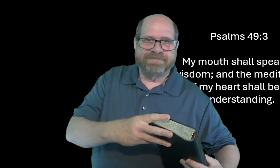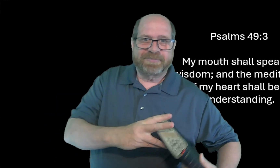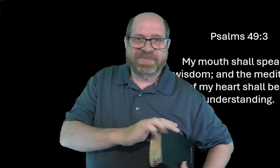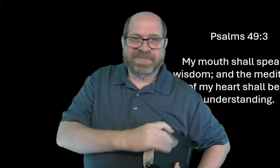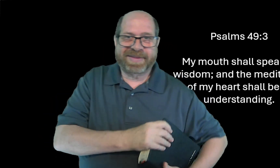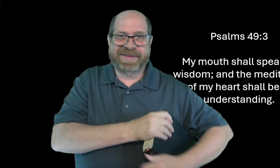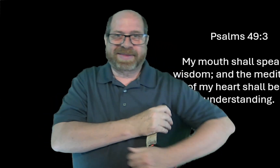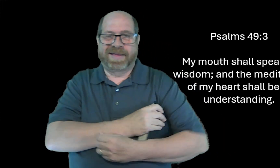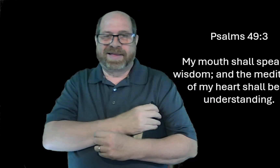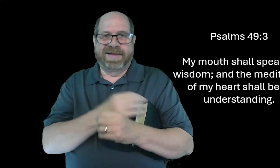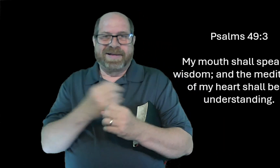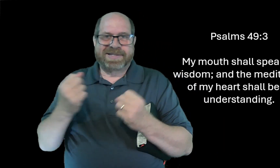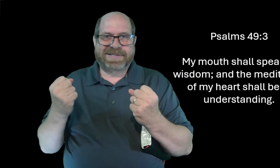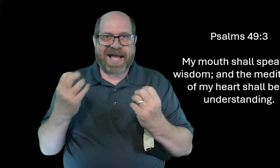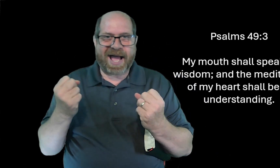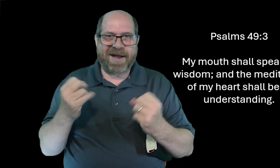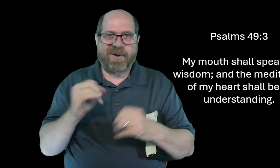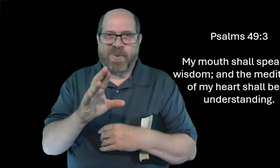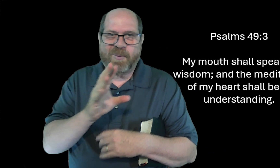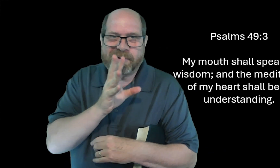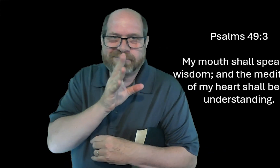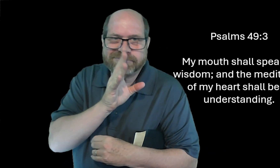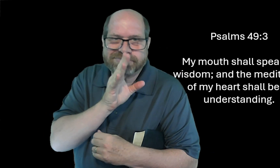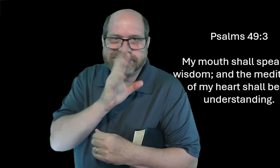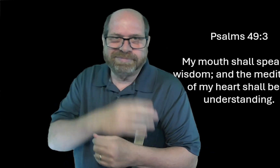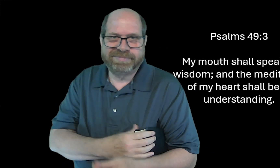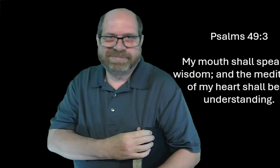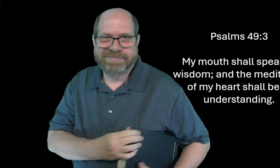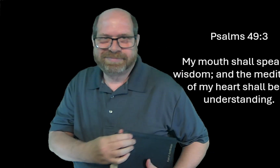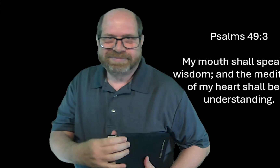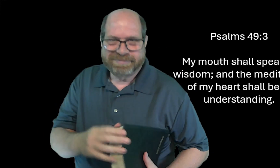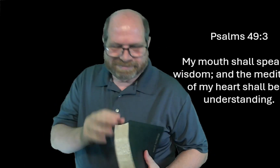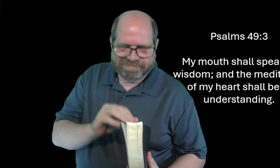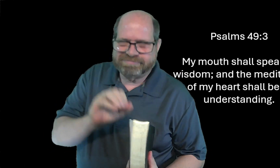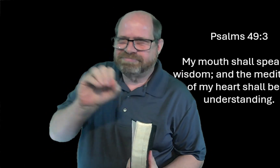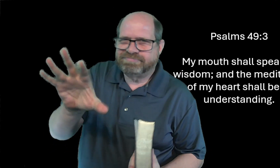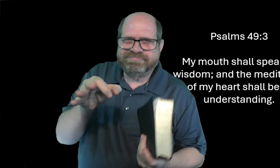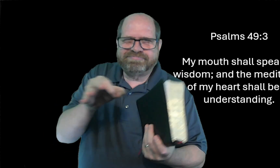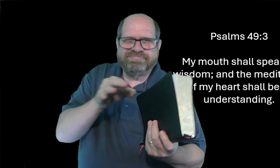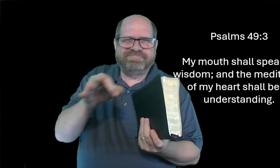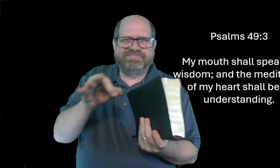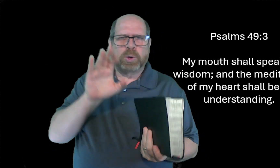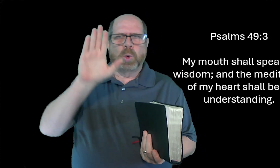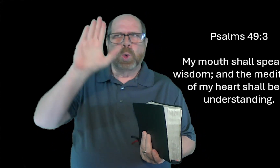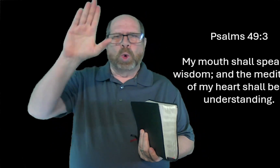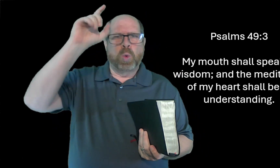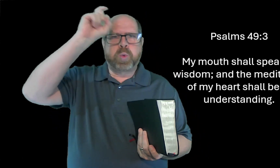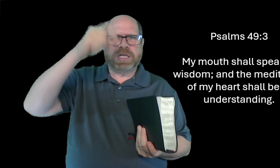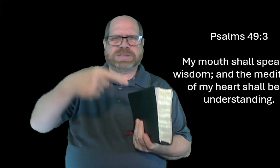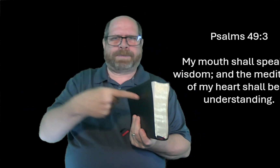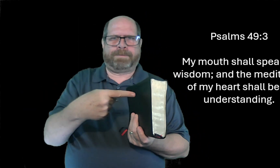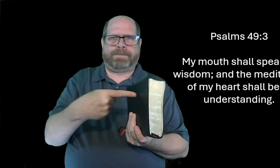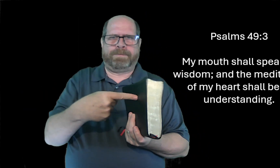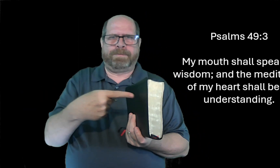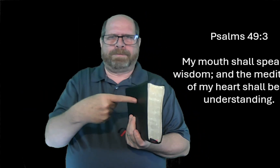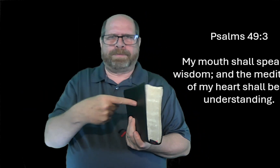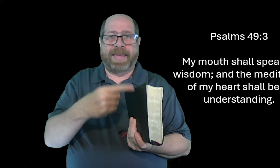I will speak truth from the Bible. Sign or speak. And I can explain to people about God's